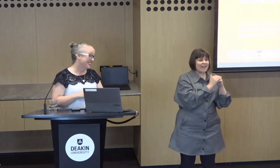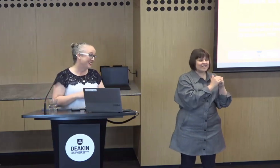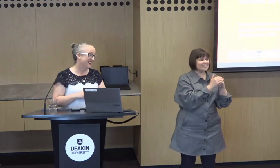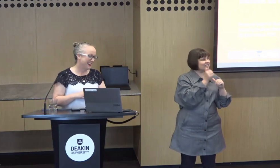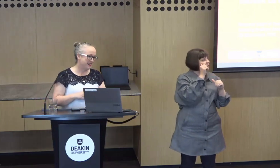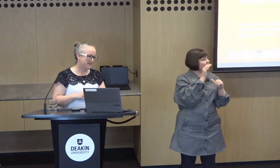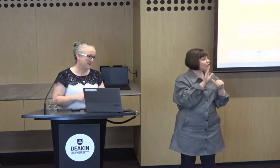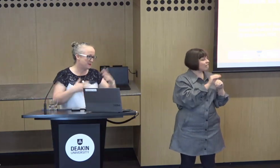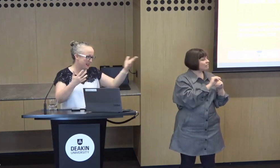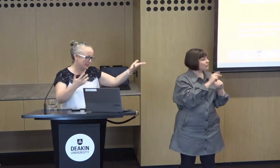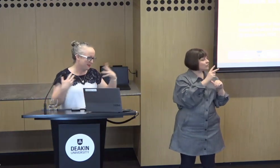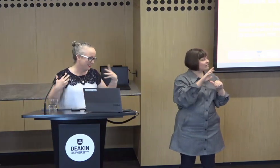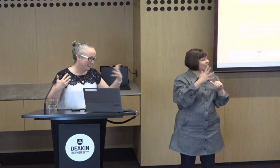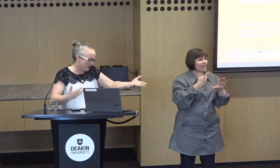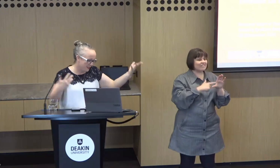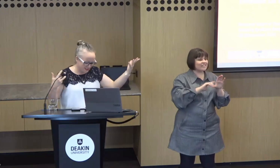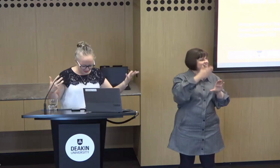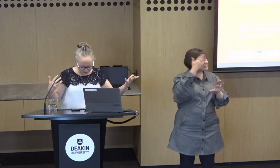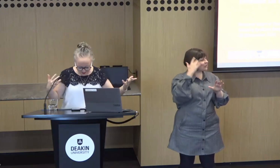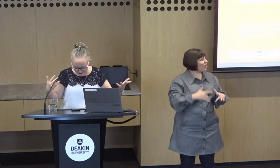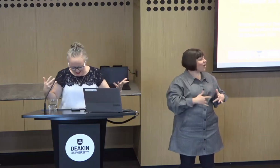which makes me feel like we're friends already.